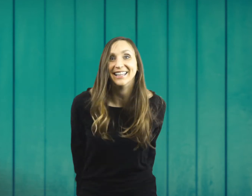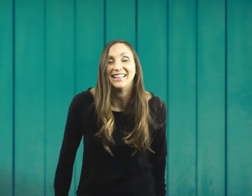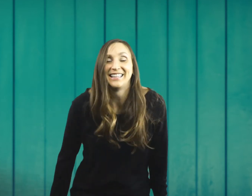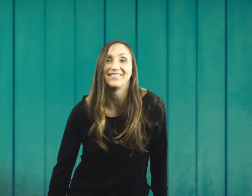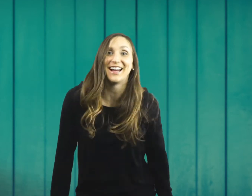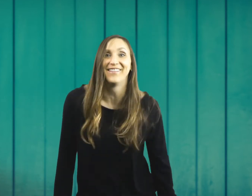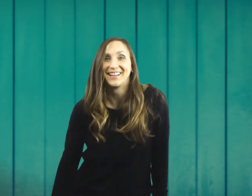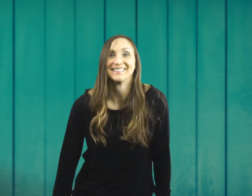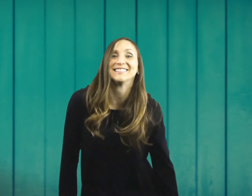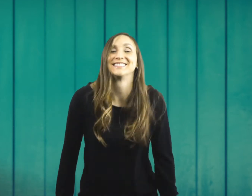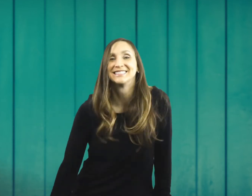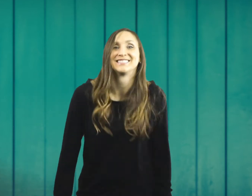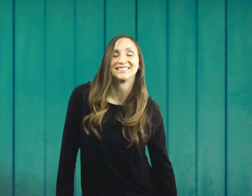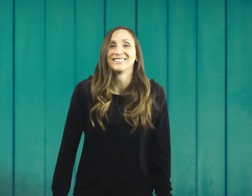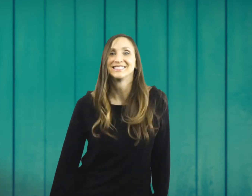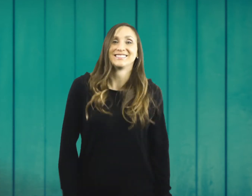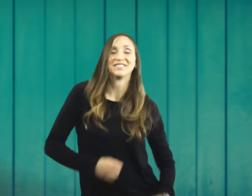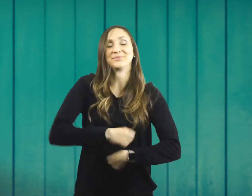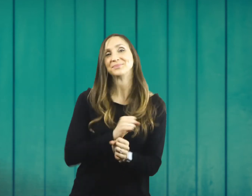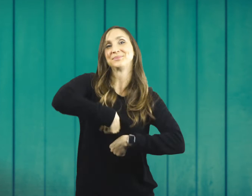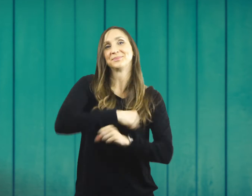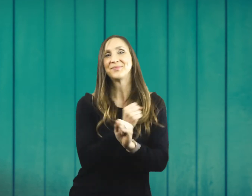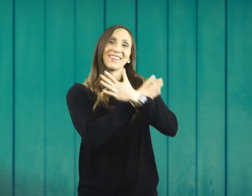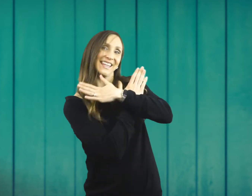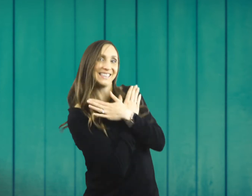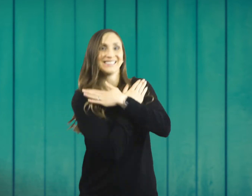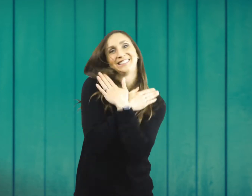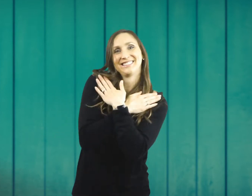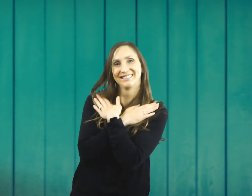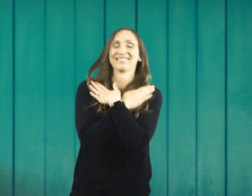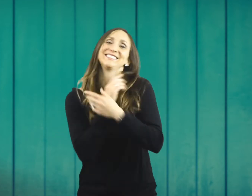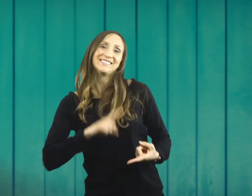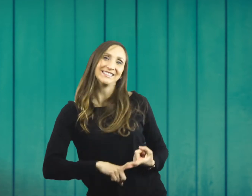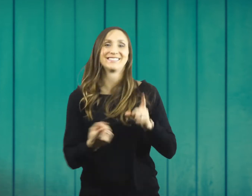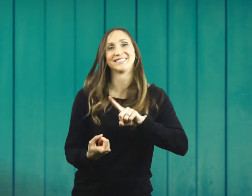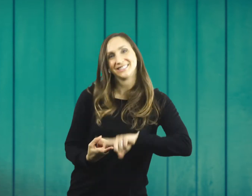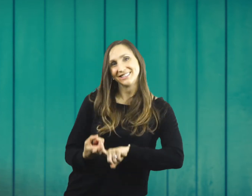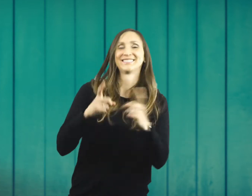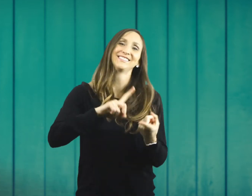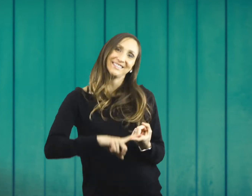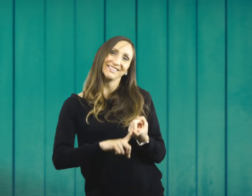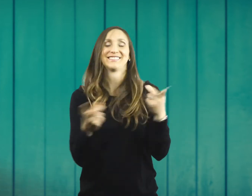Here we go. God made me, and he loves me so, and he is my friend forever.